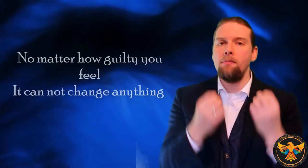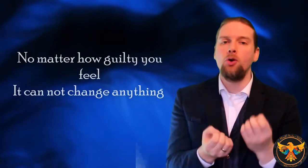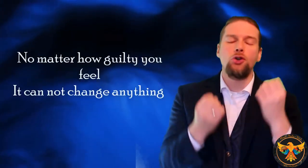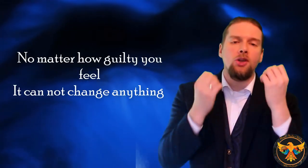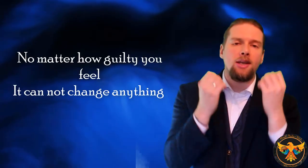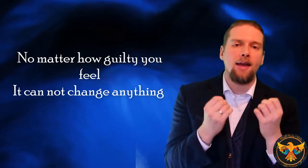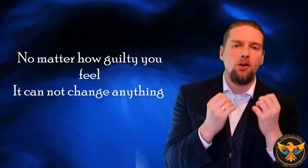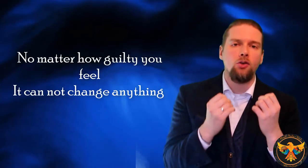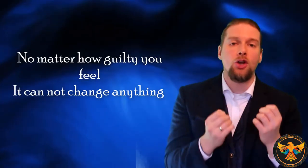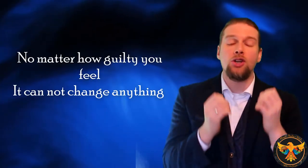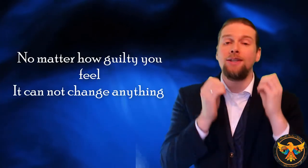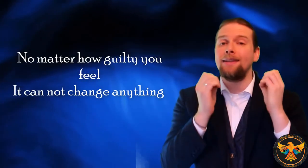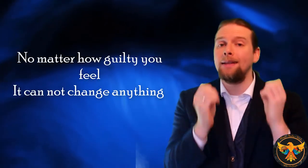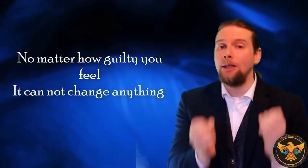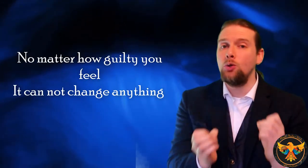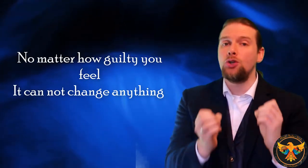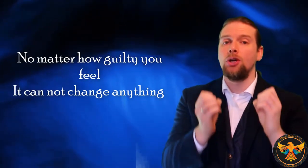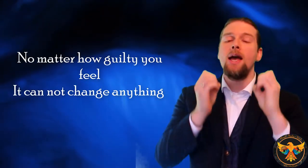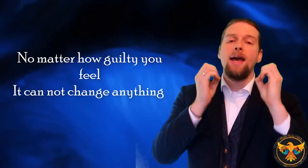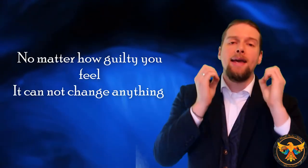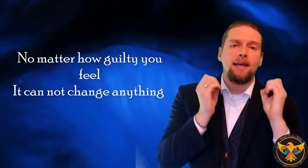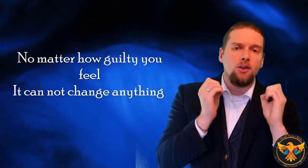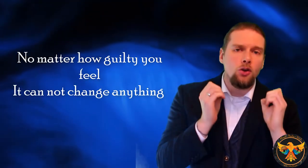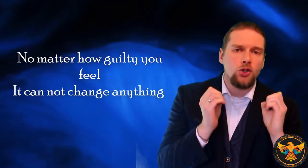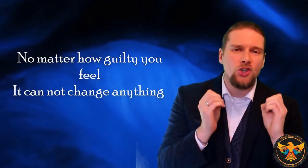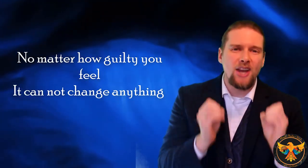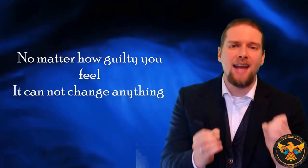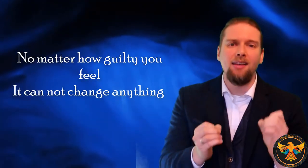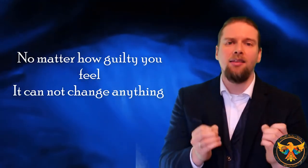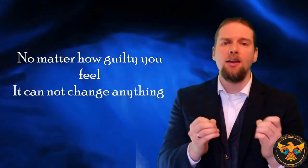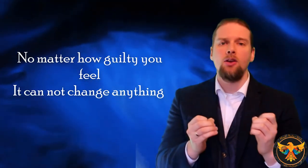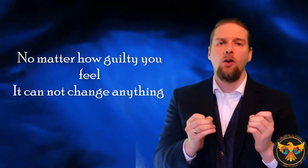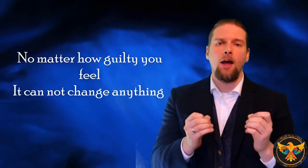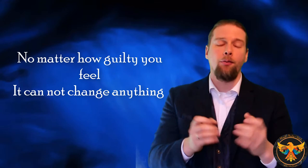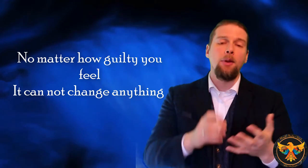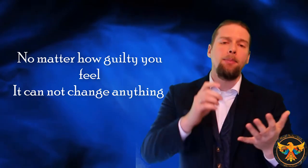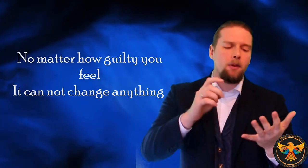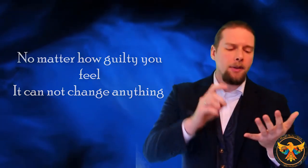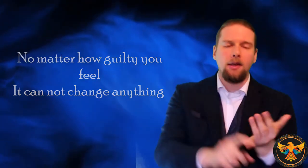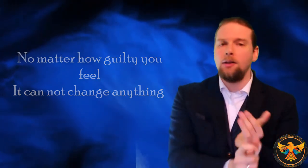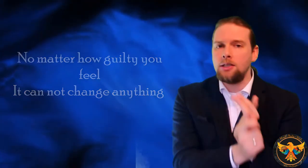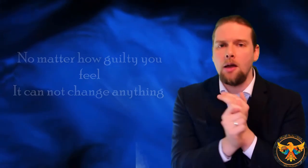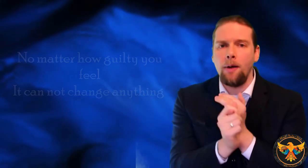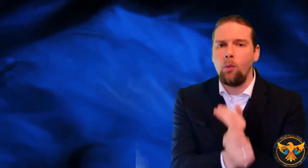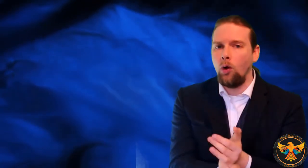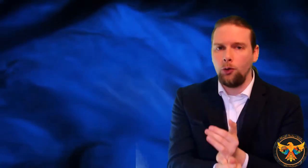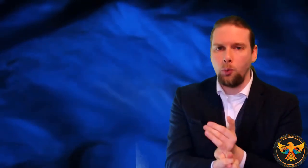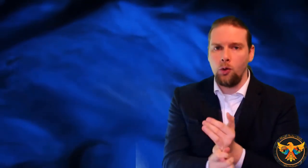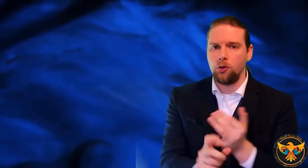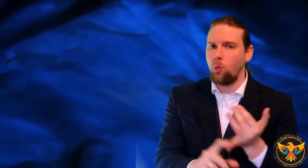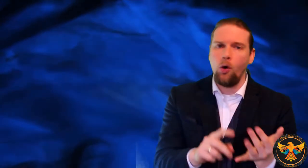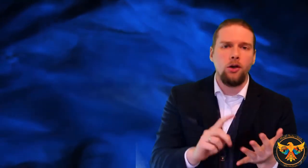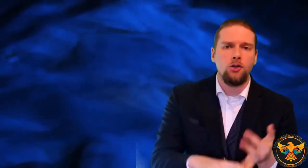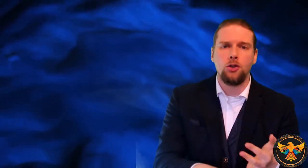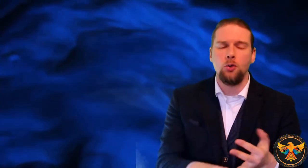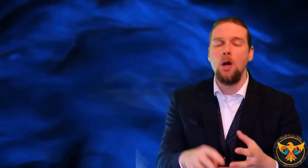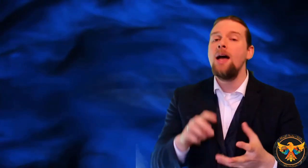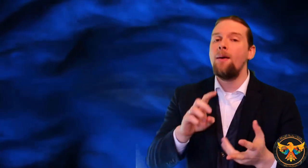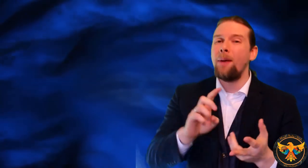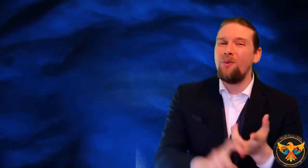emotion that cannot change. It's a delusion. It cannot change anything in your life. People have been guilty about world wars, one and two, about